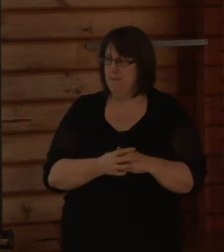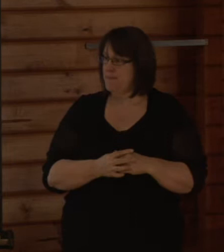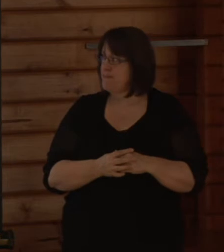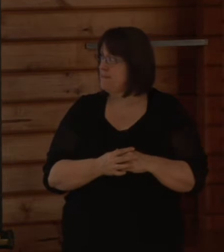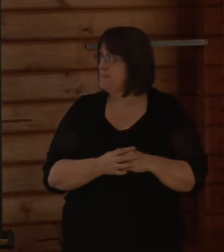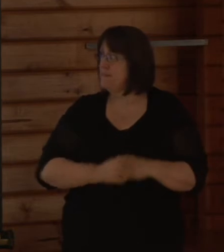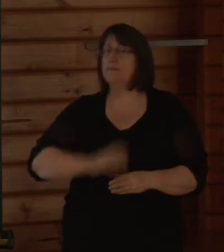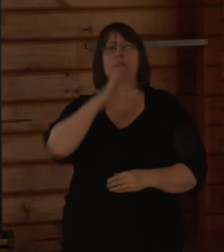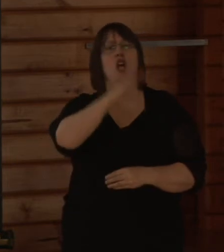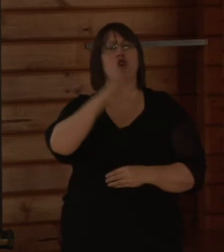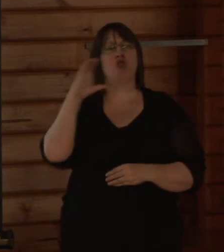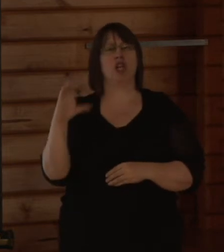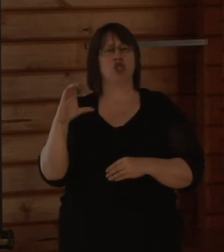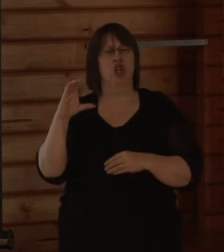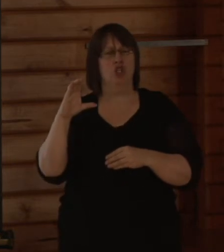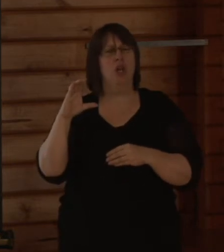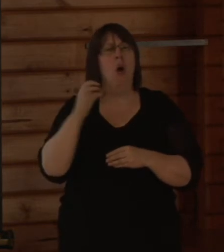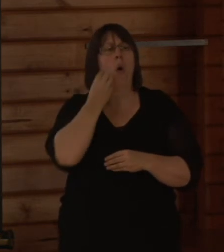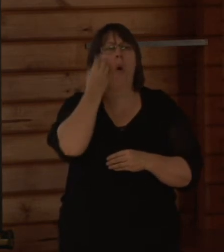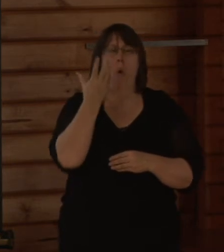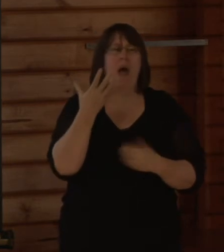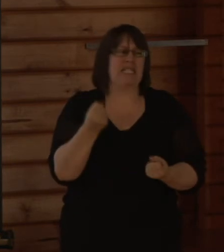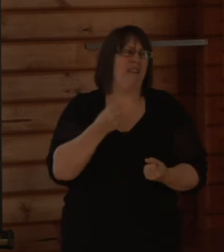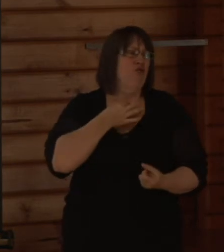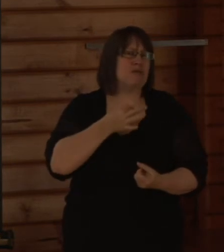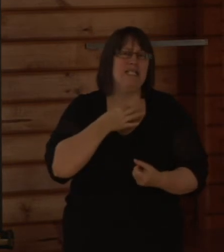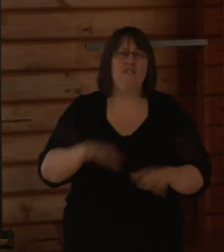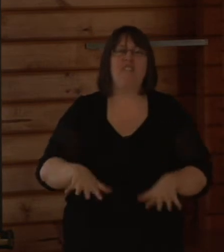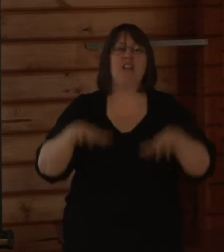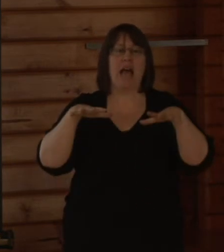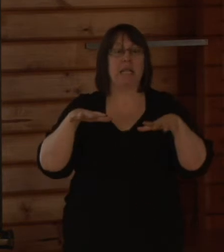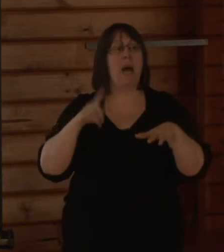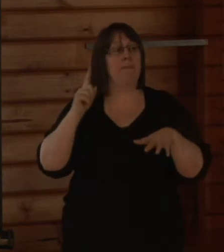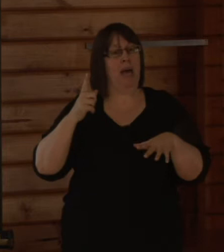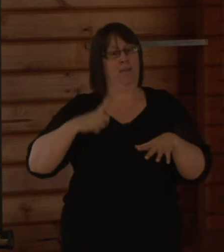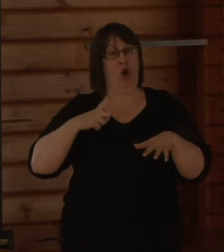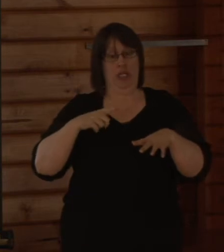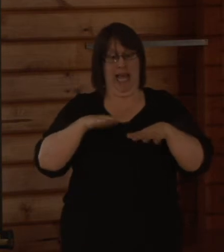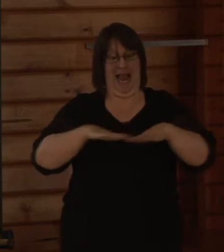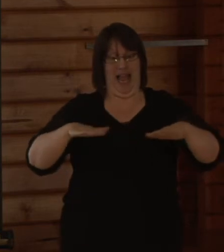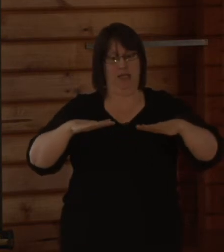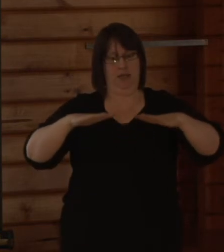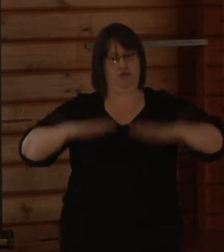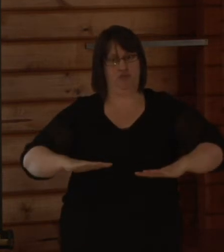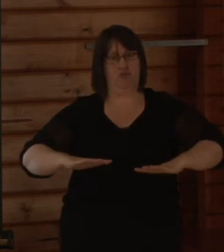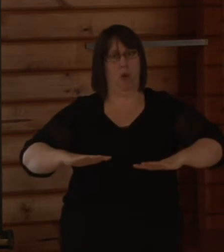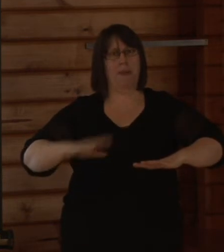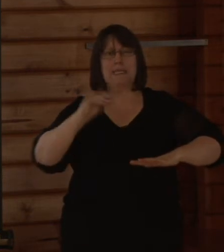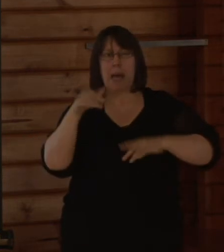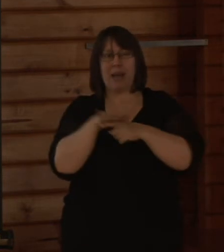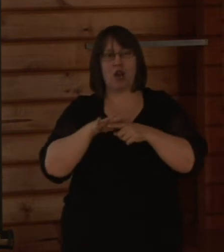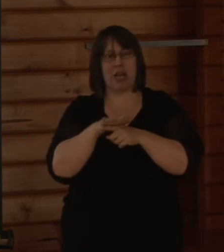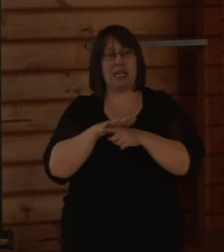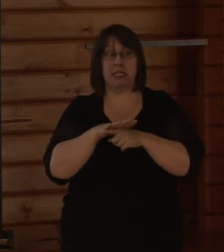Christchurch, in terms of context, has always been at risk of flooding but due to land subsidence, in some areas both the extent